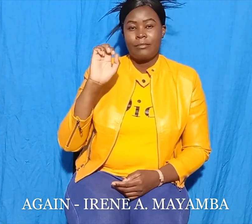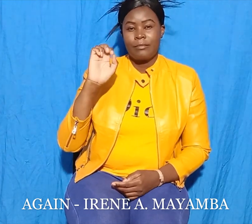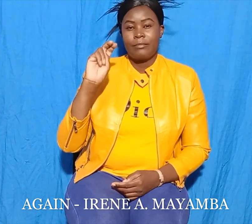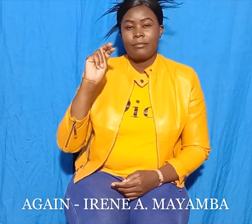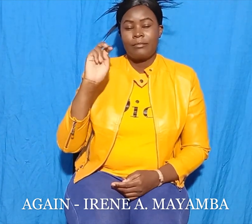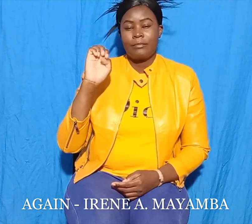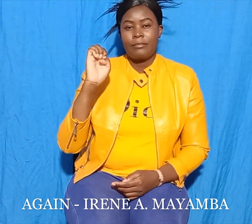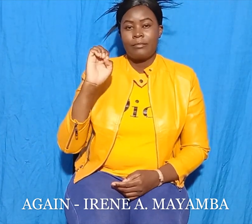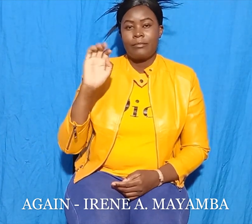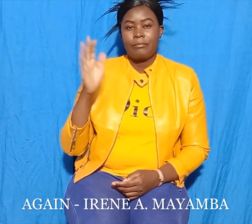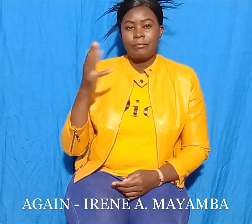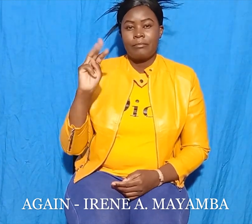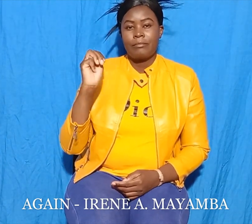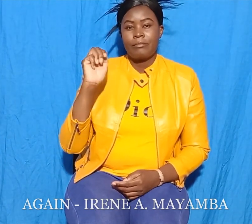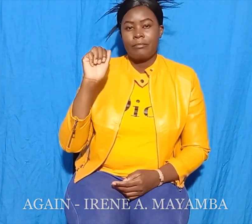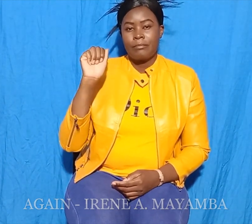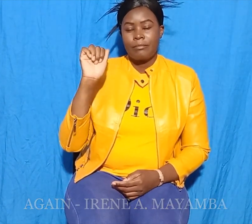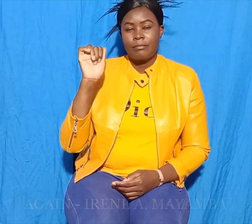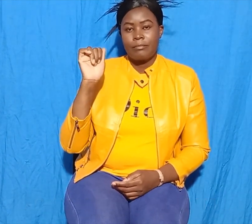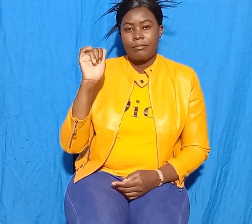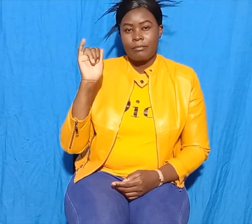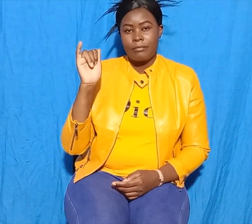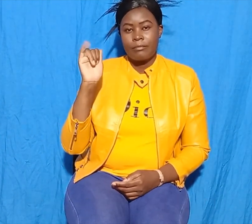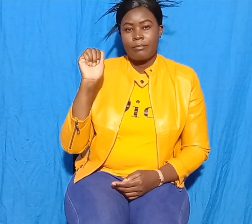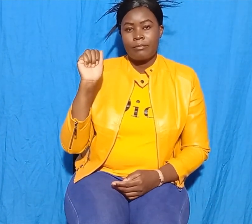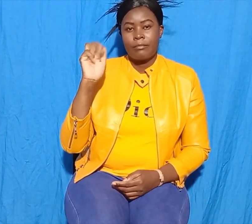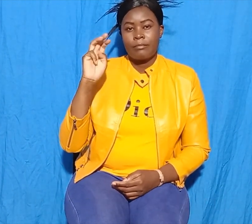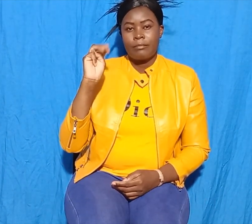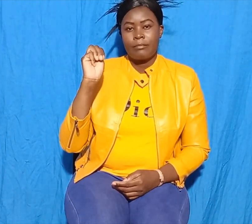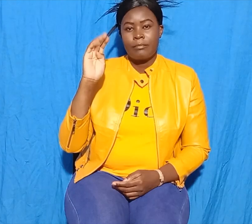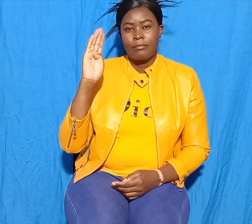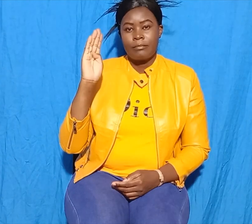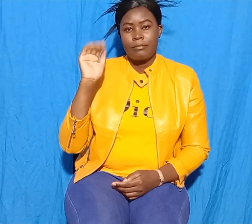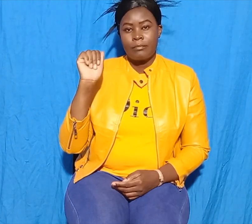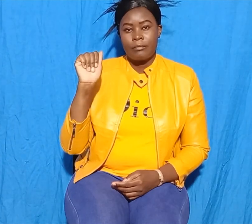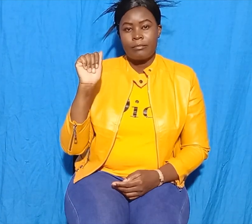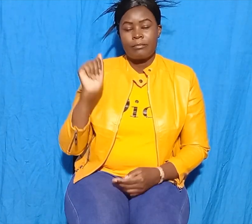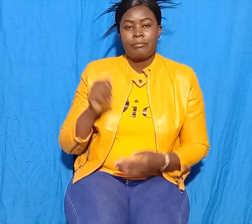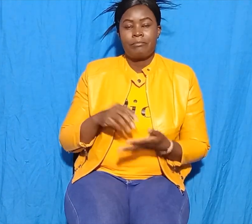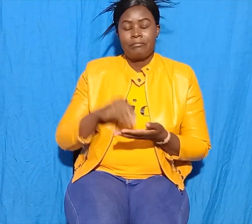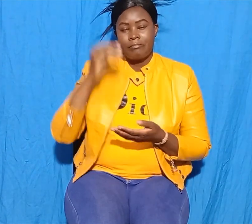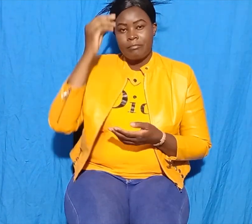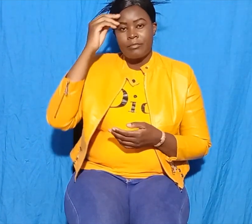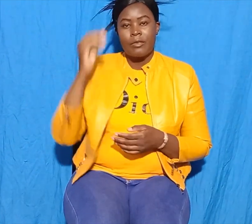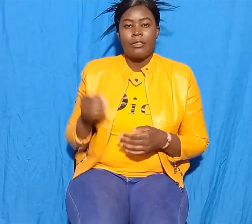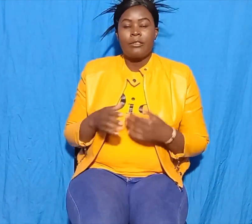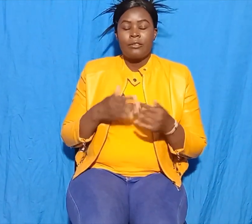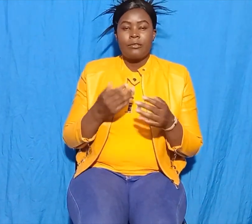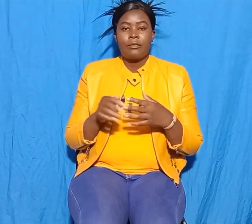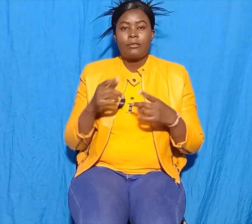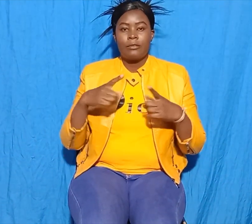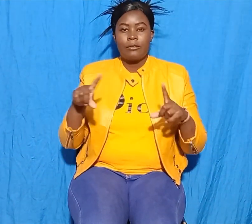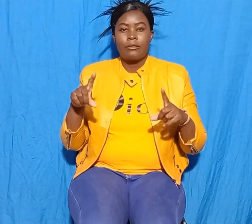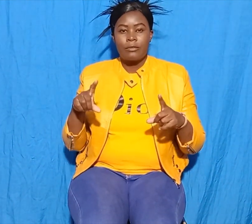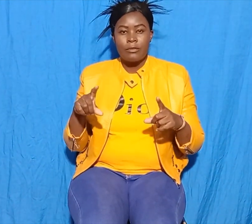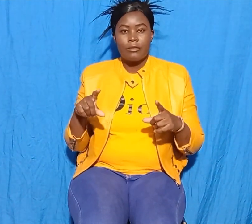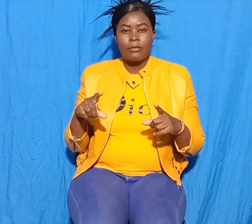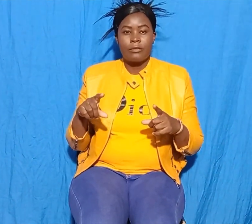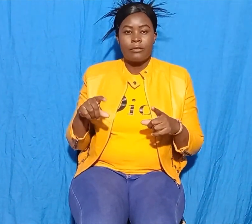Learning sign language at the third grade institution. I have a story, topic,